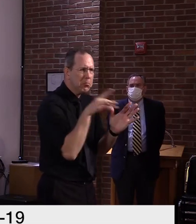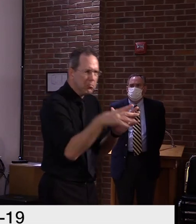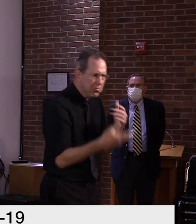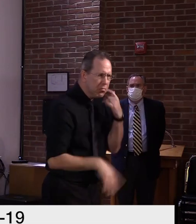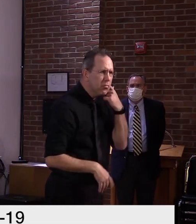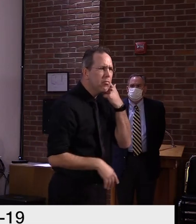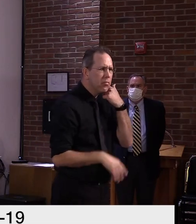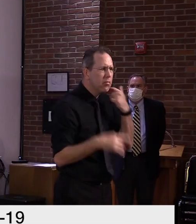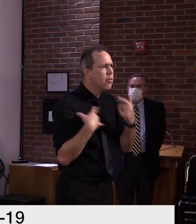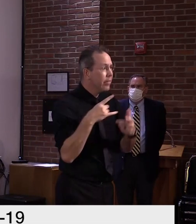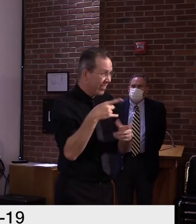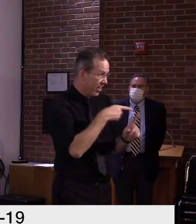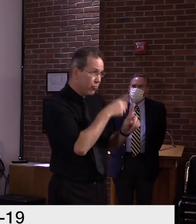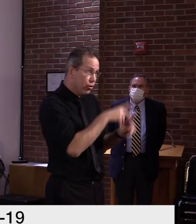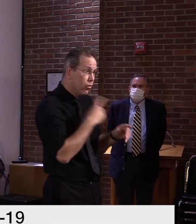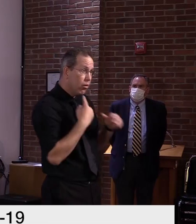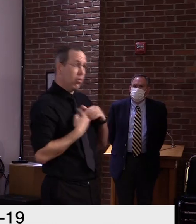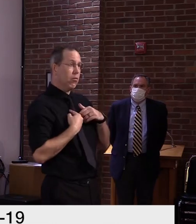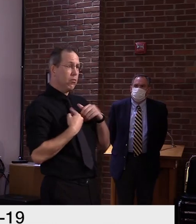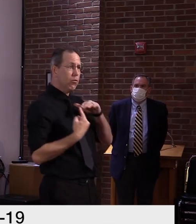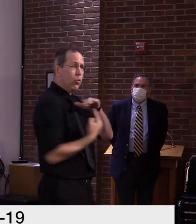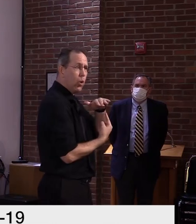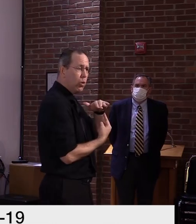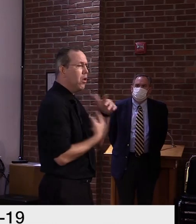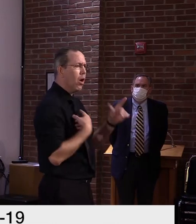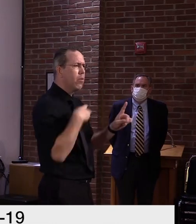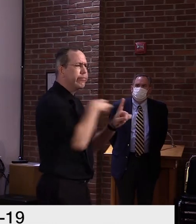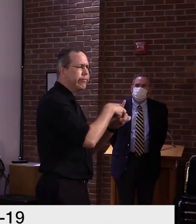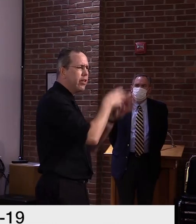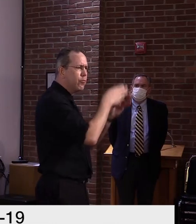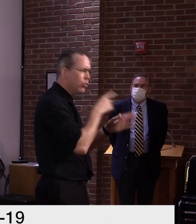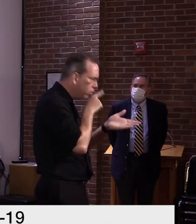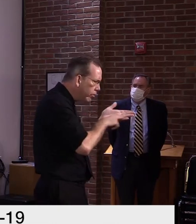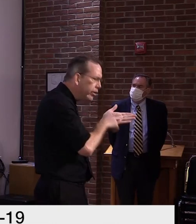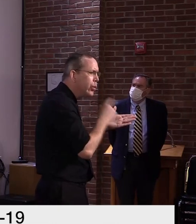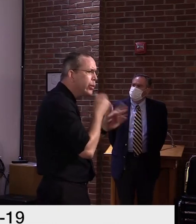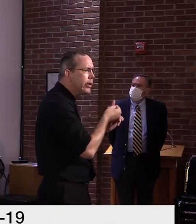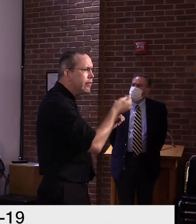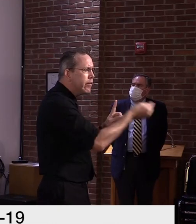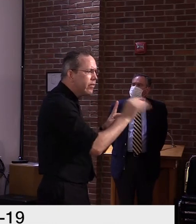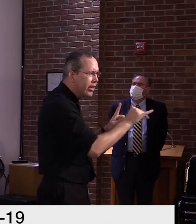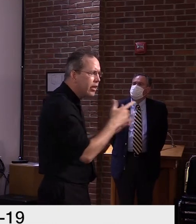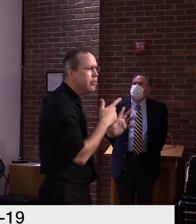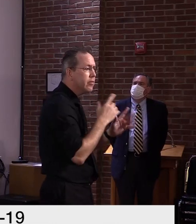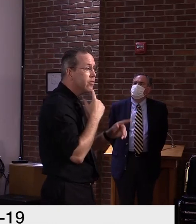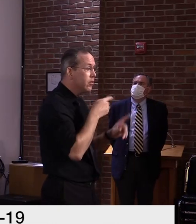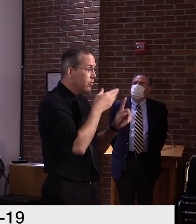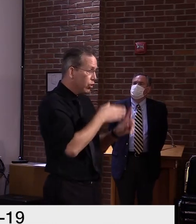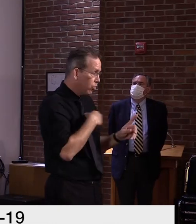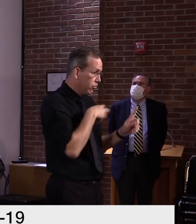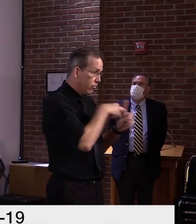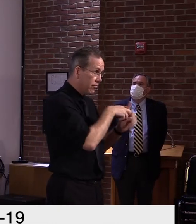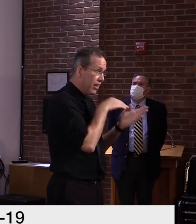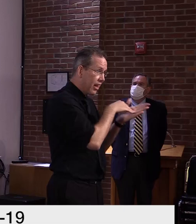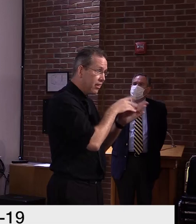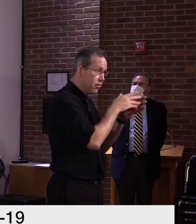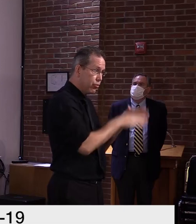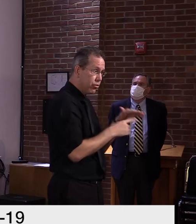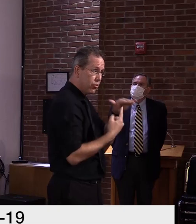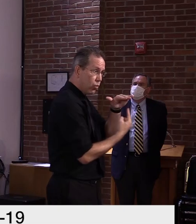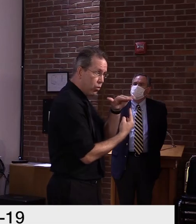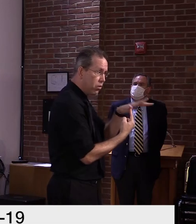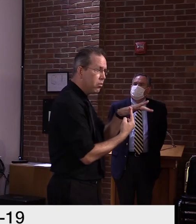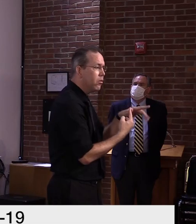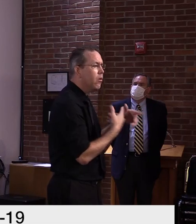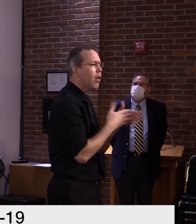contact with the individuals. Um, and whenever anybody is asked to be in quarantine, they're invited to use the SARA alert